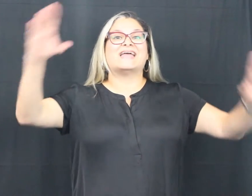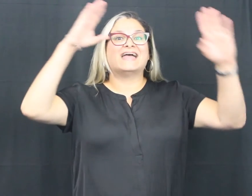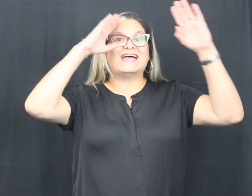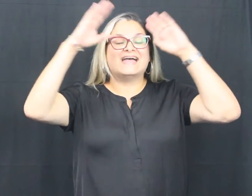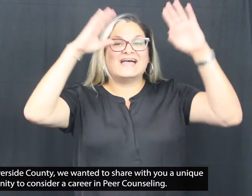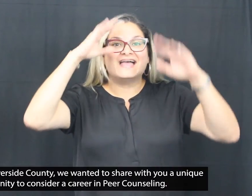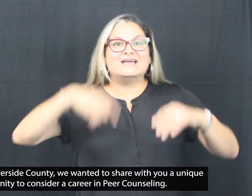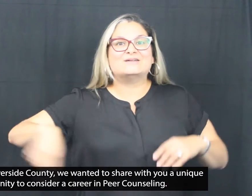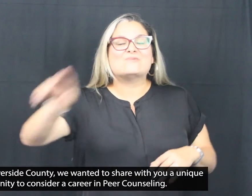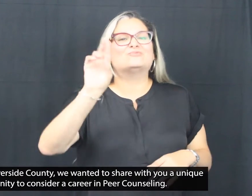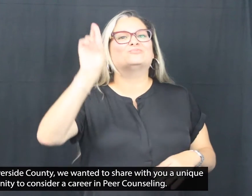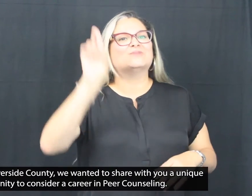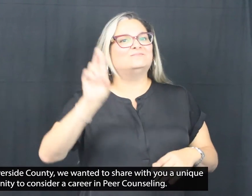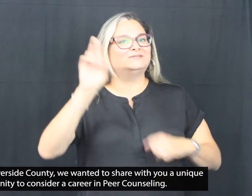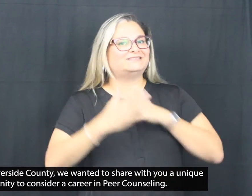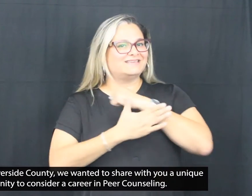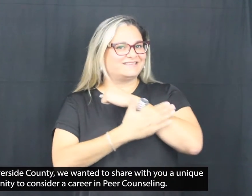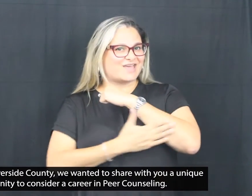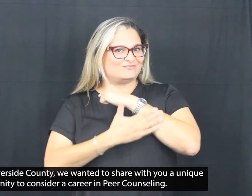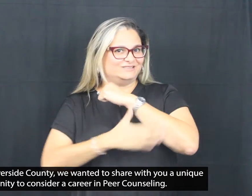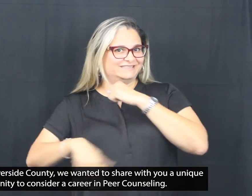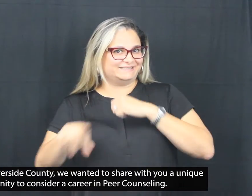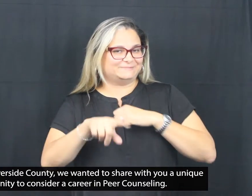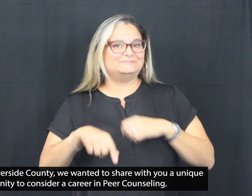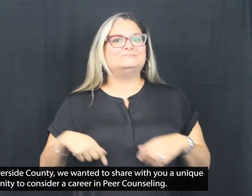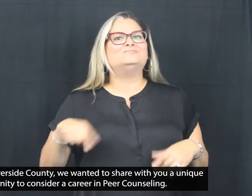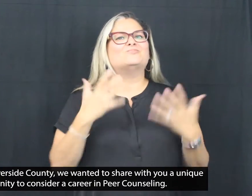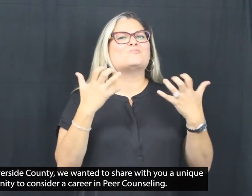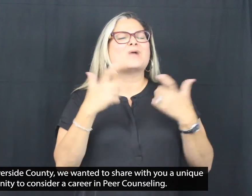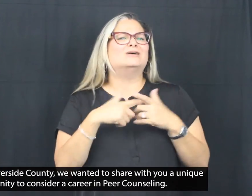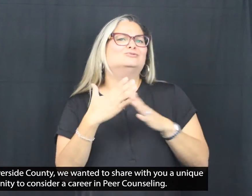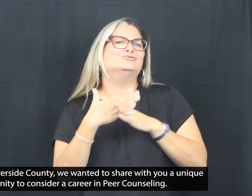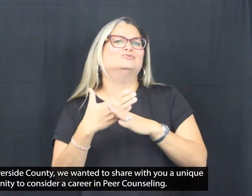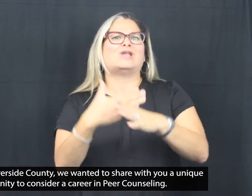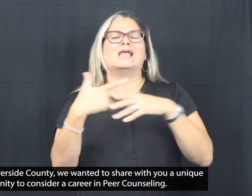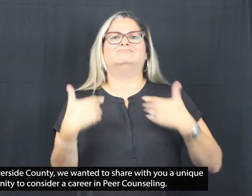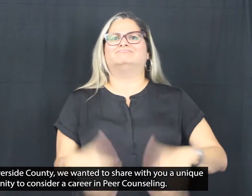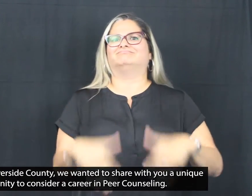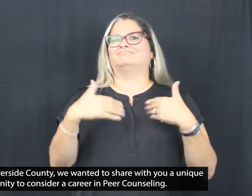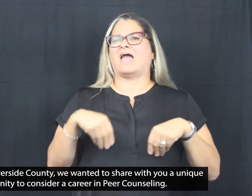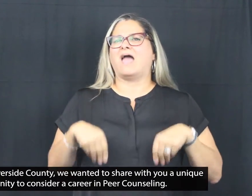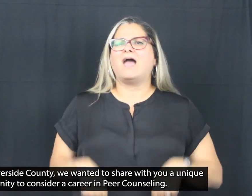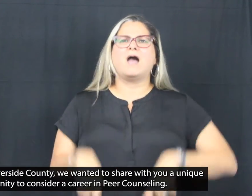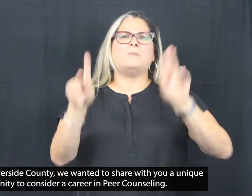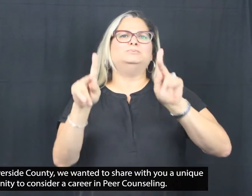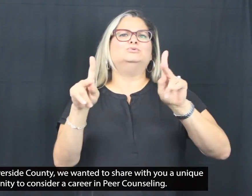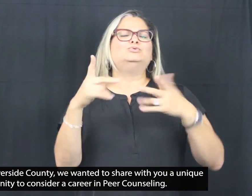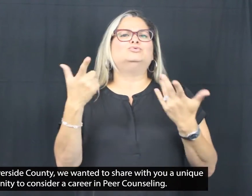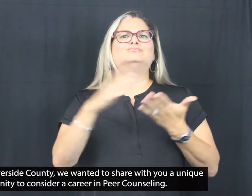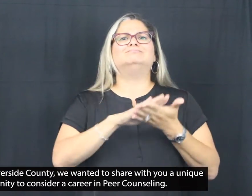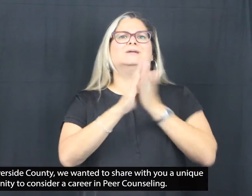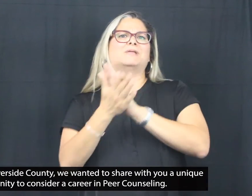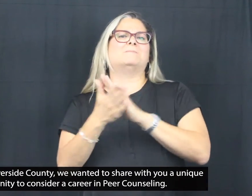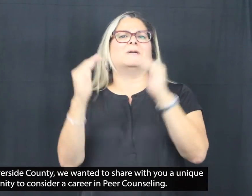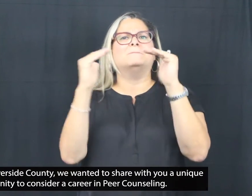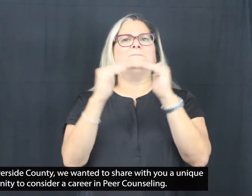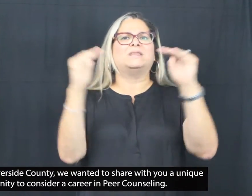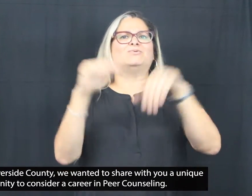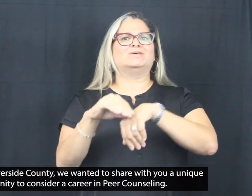Hey everyone in Riverside County, we wanted to share with you a unique opportunity to consider a